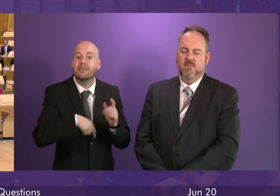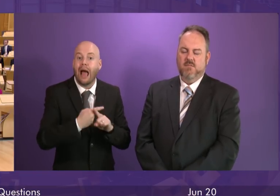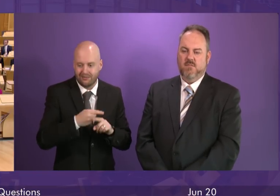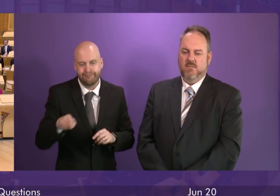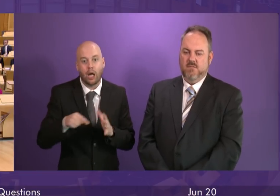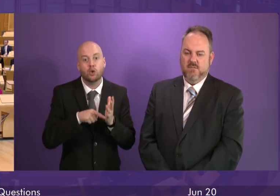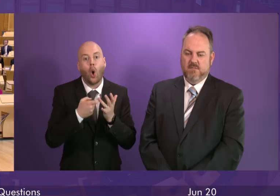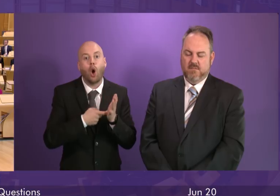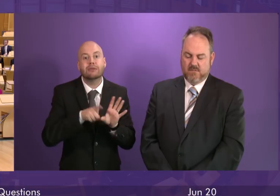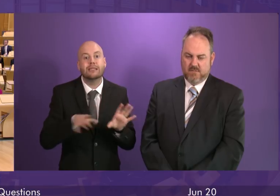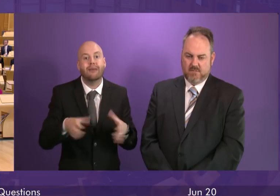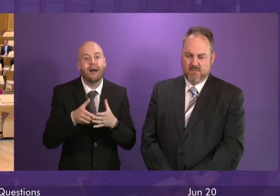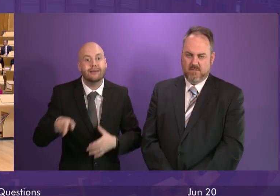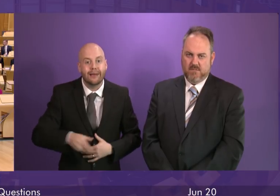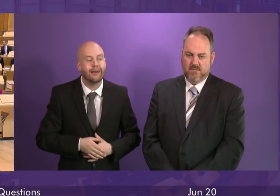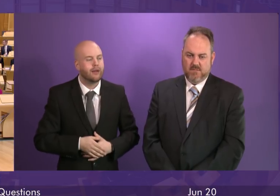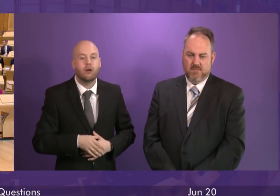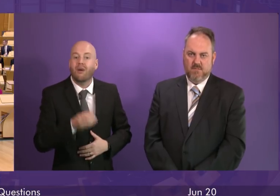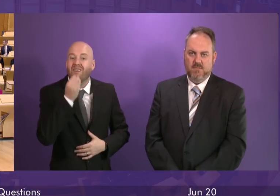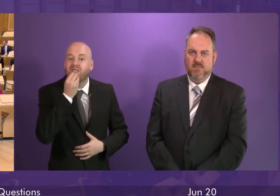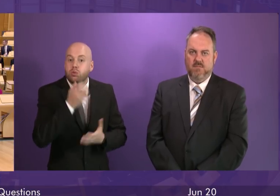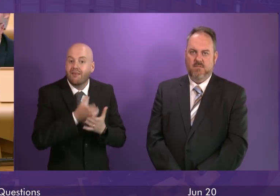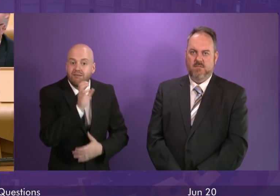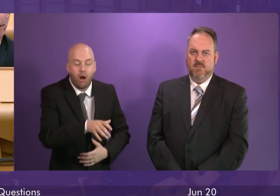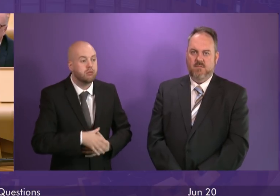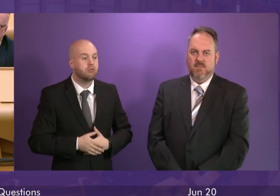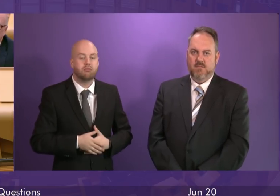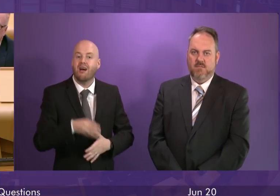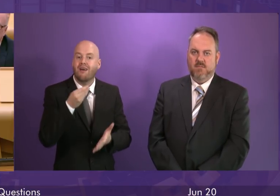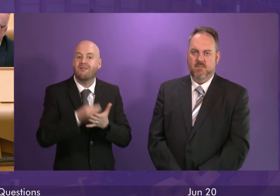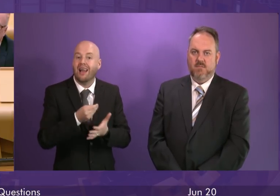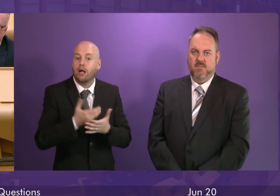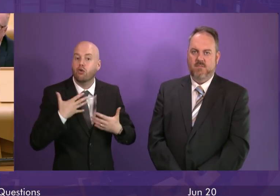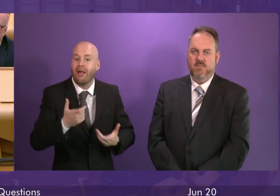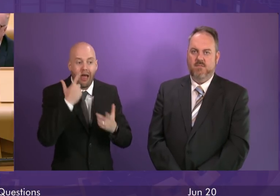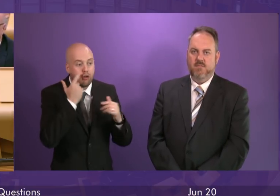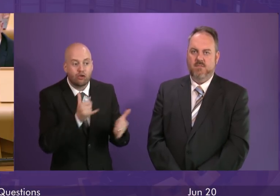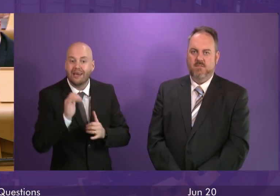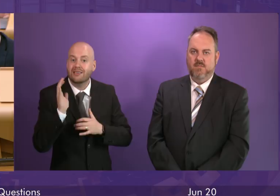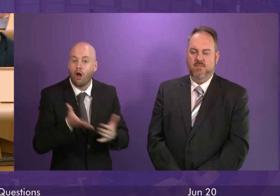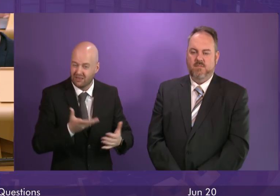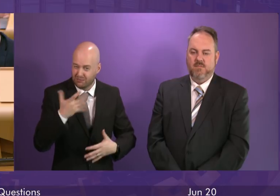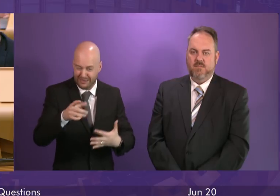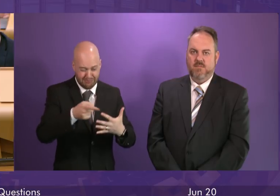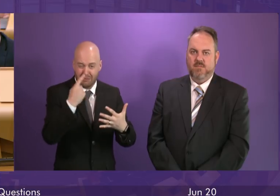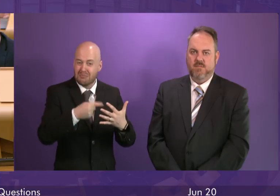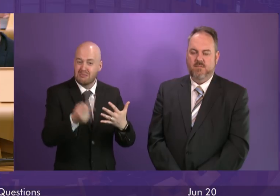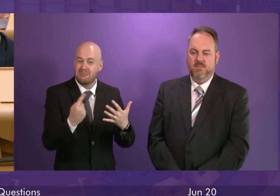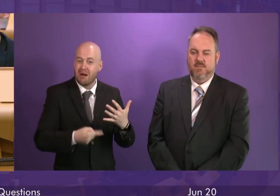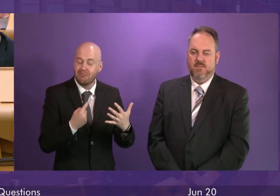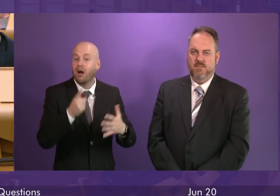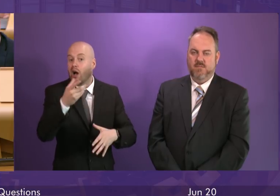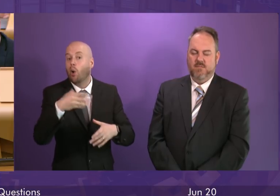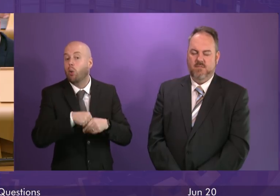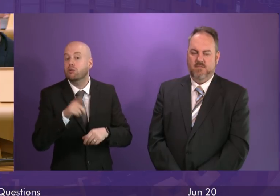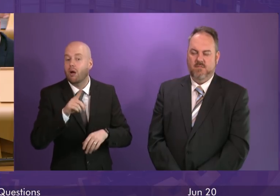Fund, £1.5 million in our financial health check service and a whole range of other initiatives including the Best Start Grant to